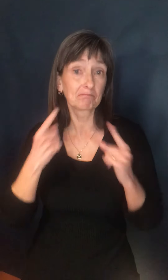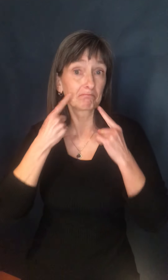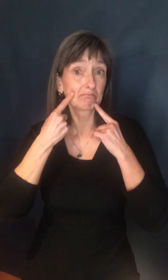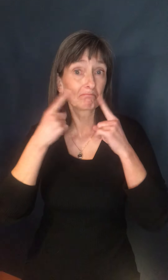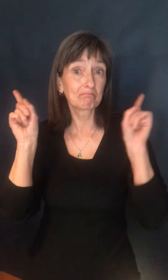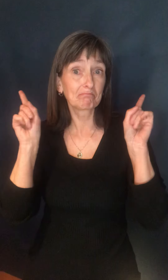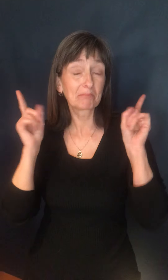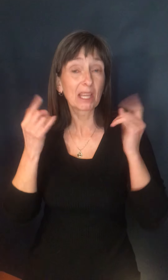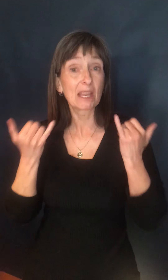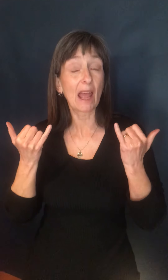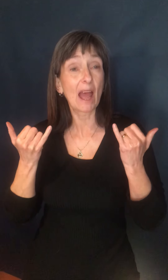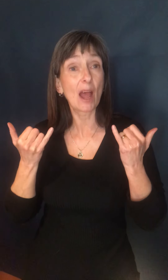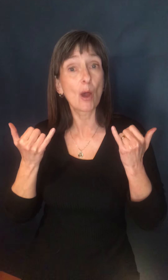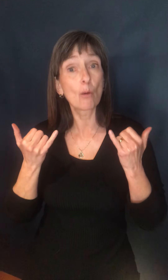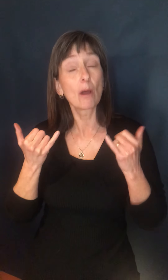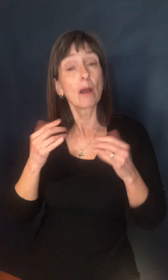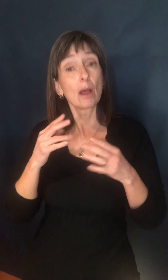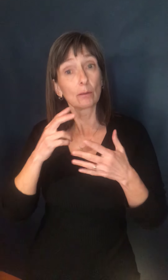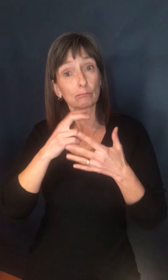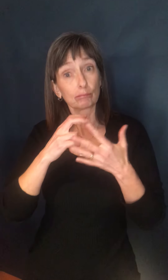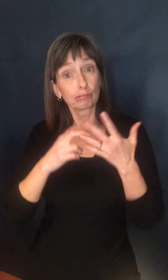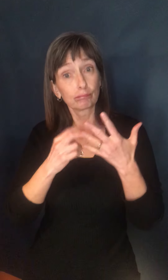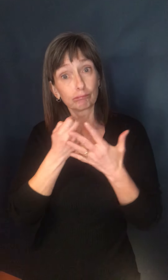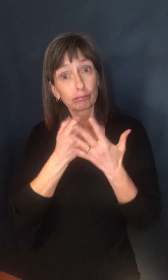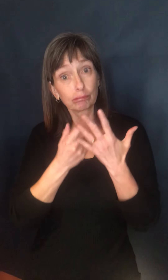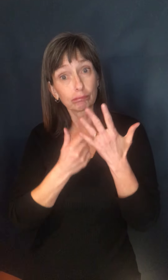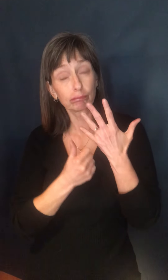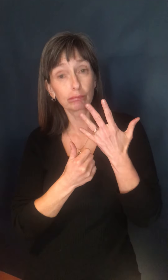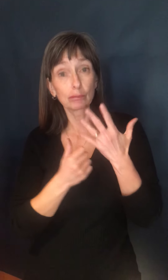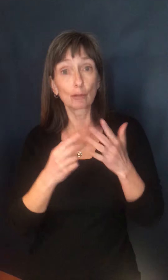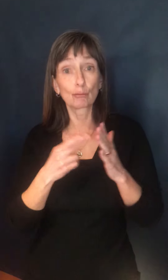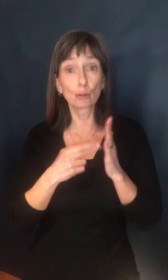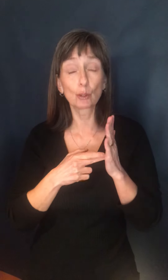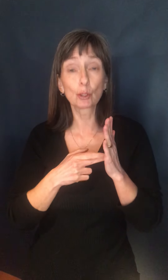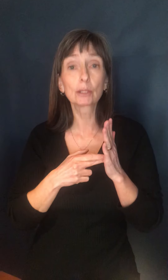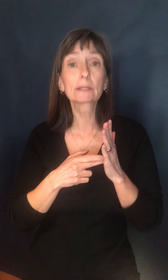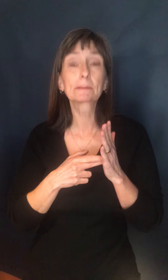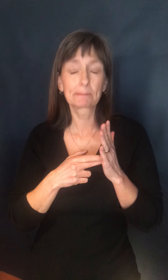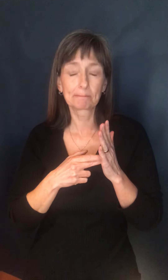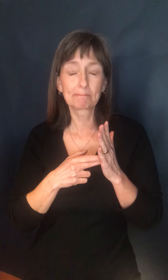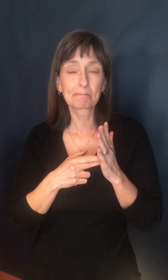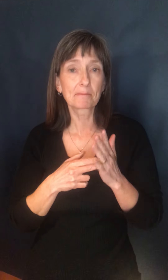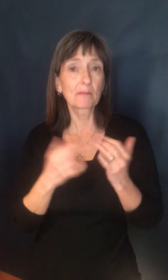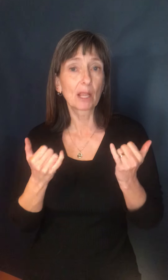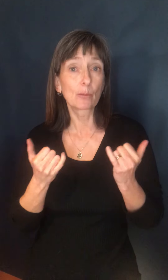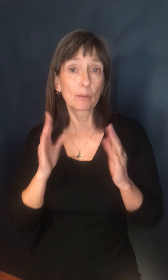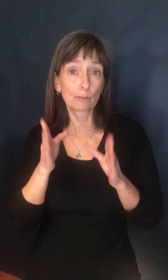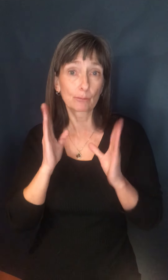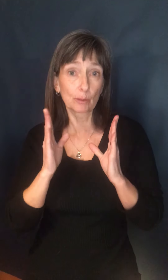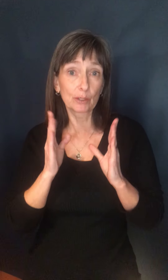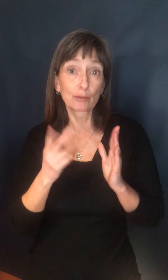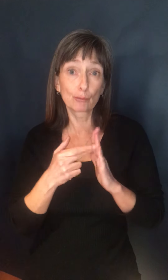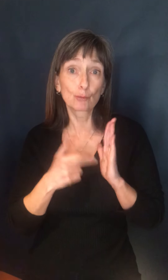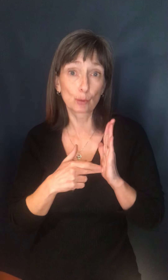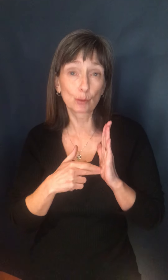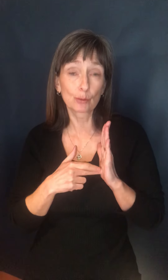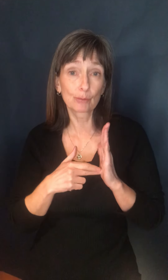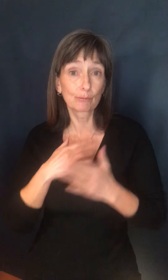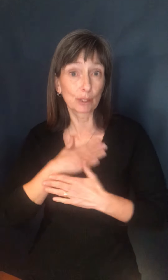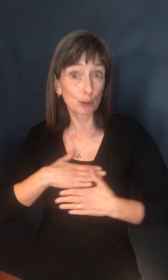Now, more than ever. That's how we will stay in alert level two. So enjoy this alert level two, but don't do